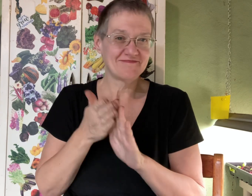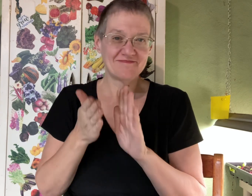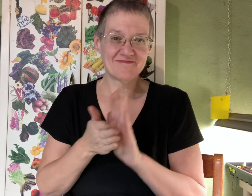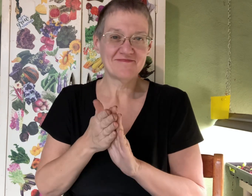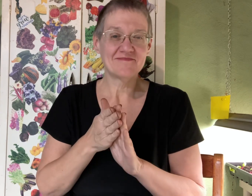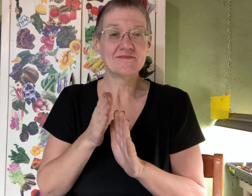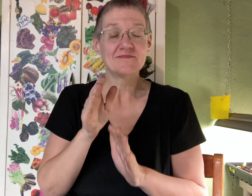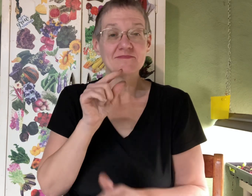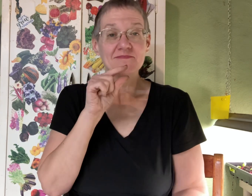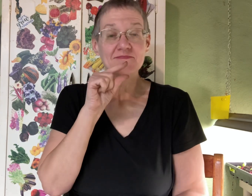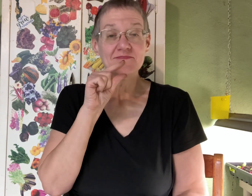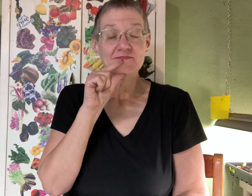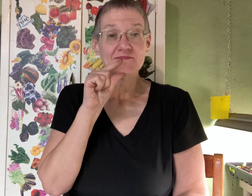where the furnace didn't run at all